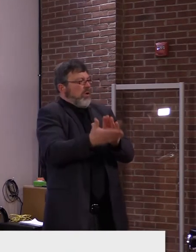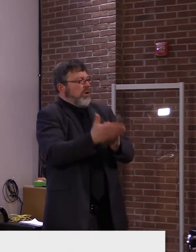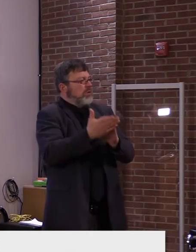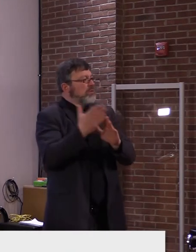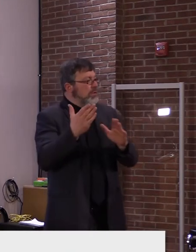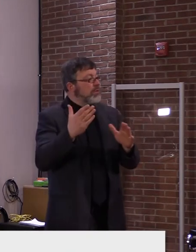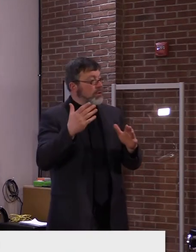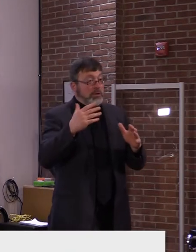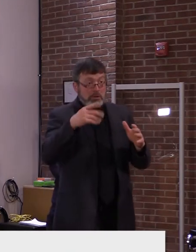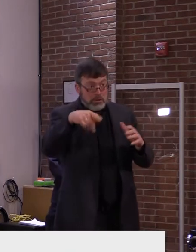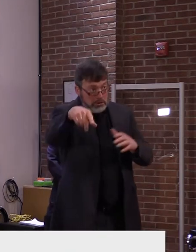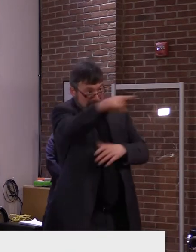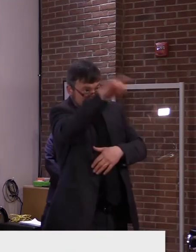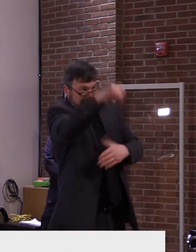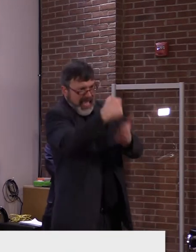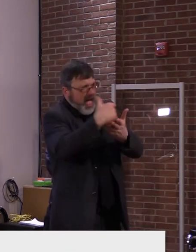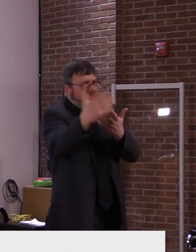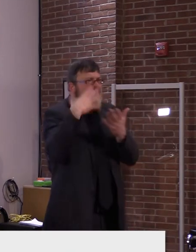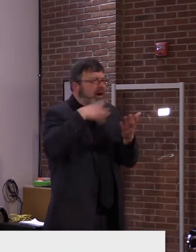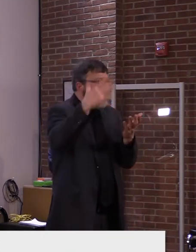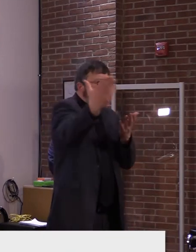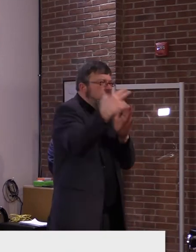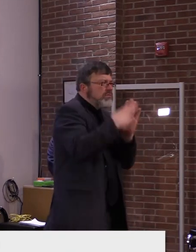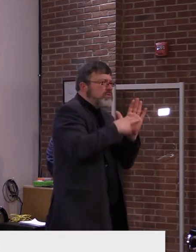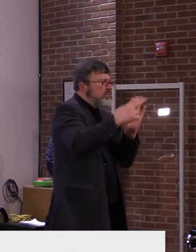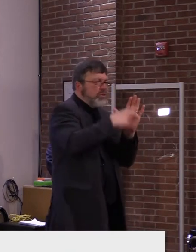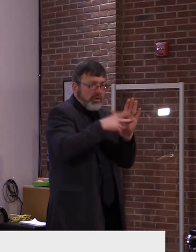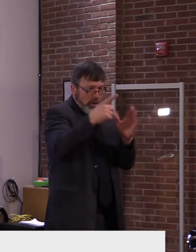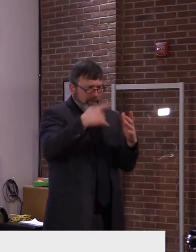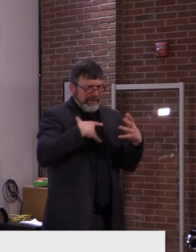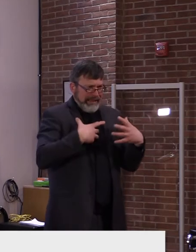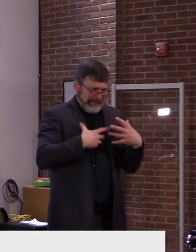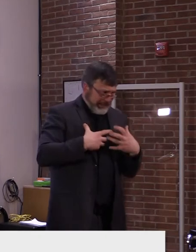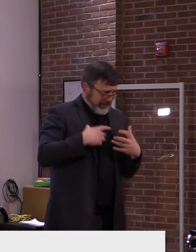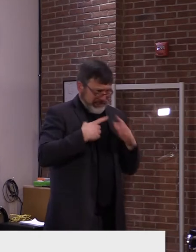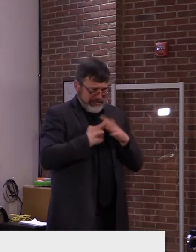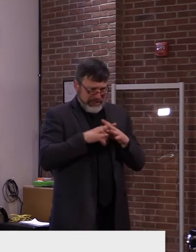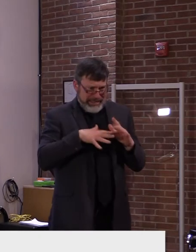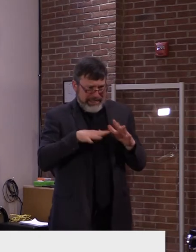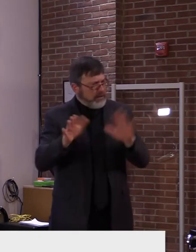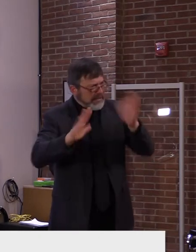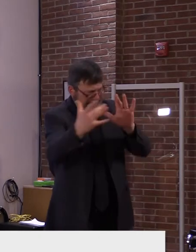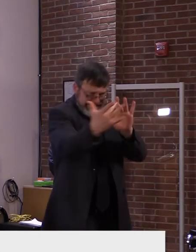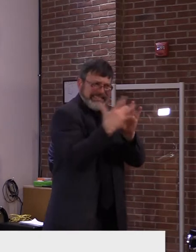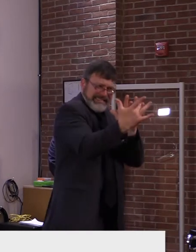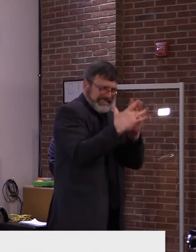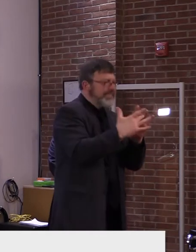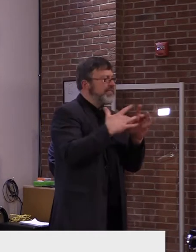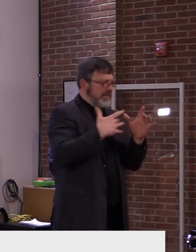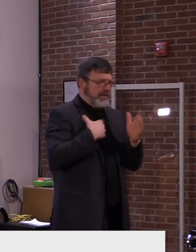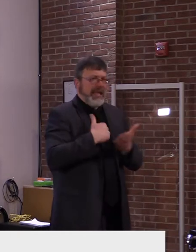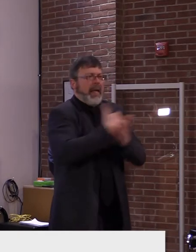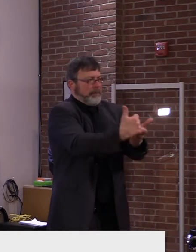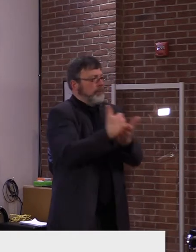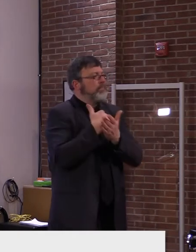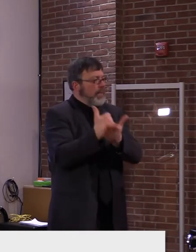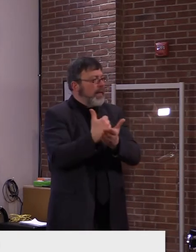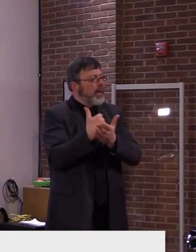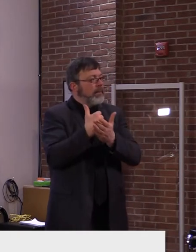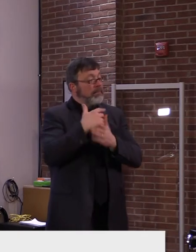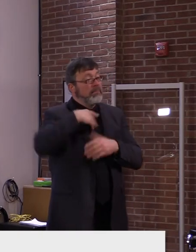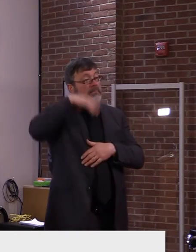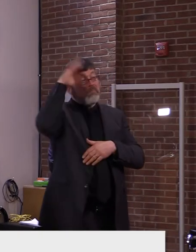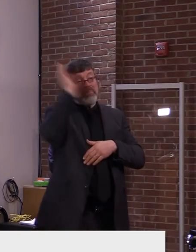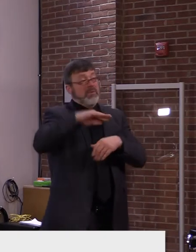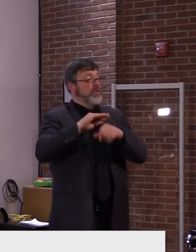time. So it is a tragedy that we have had a pandemic and that, um, the fortunes that we'd enjoyed for a